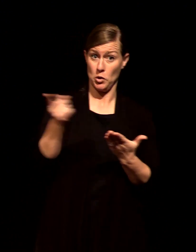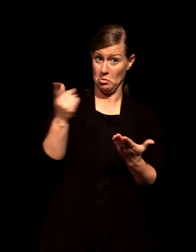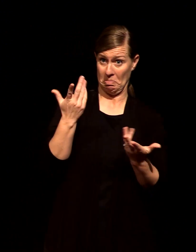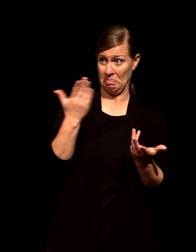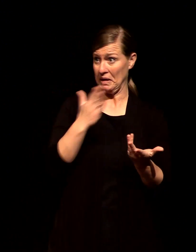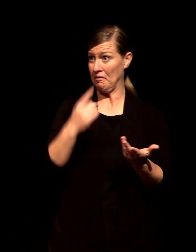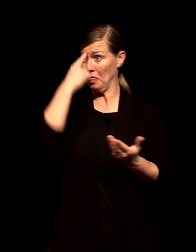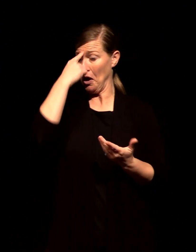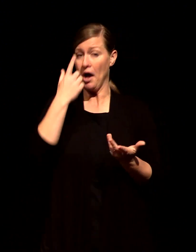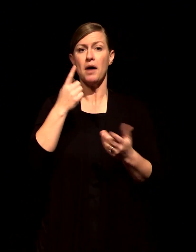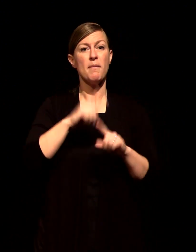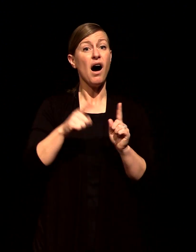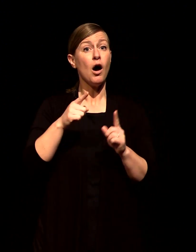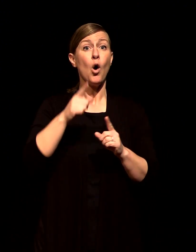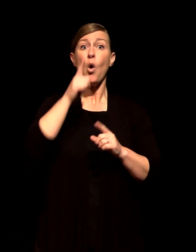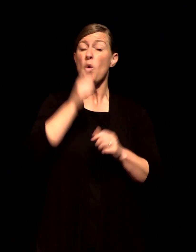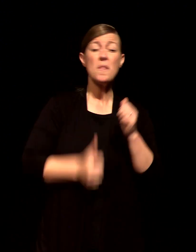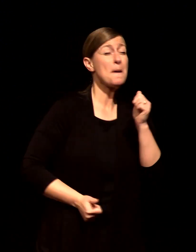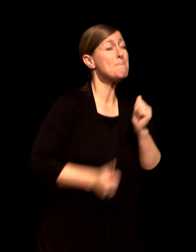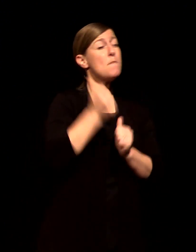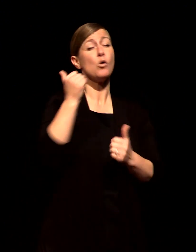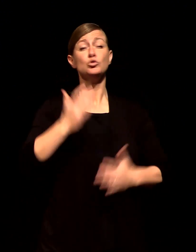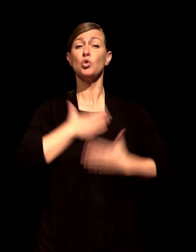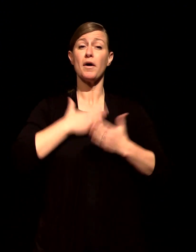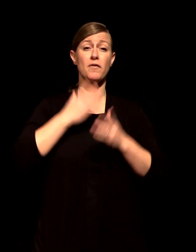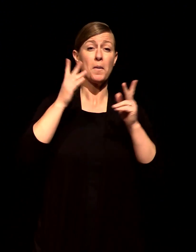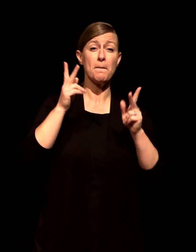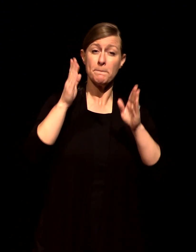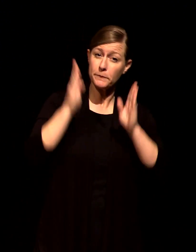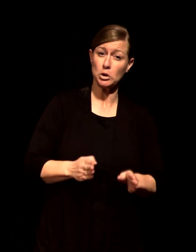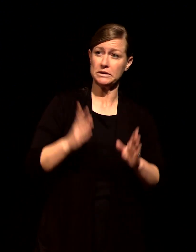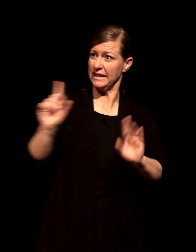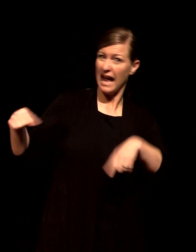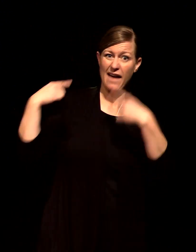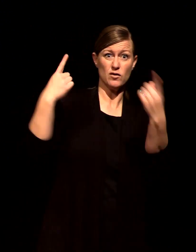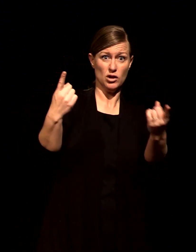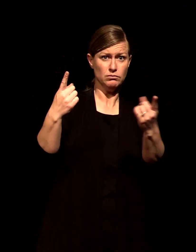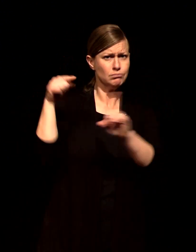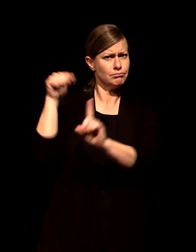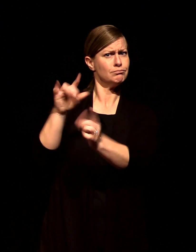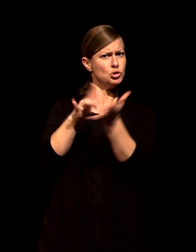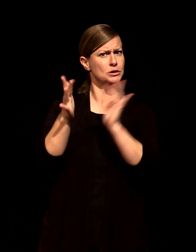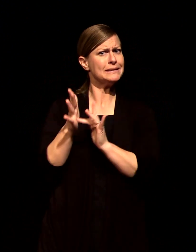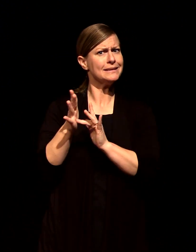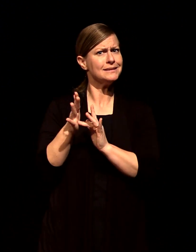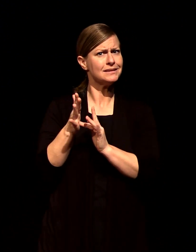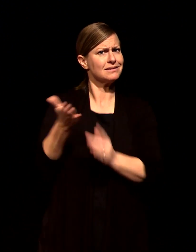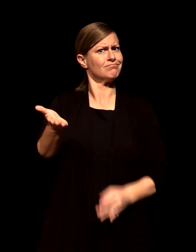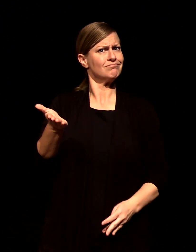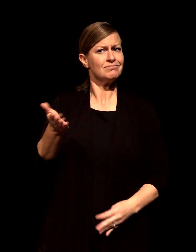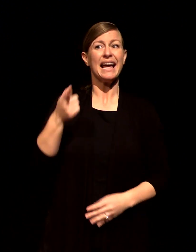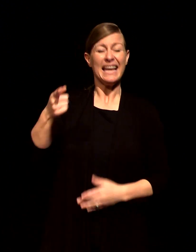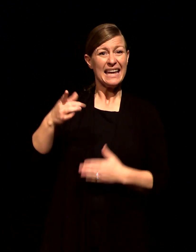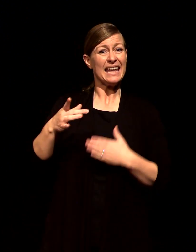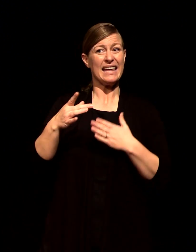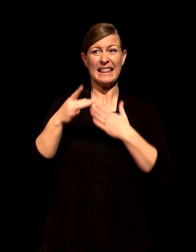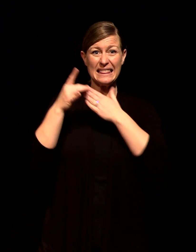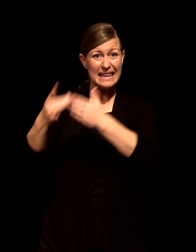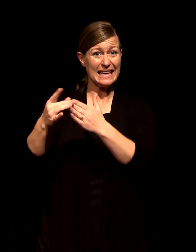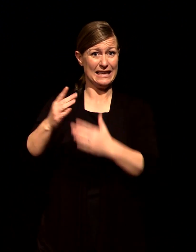person ever Jesus leads the way in joy and even when we find freedom in him he's still more joyful about